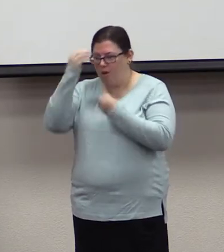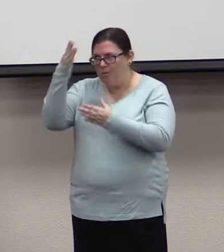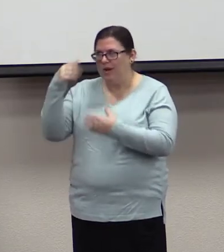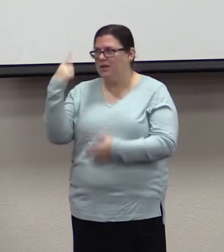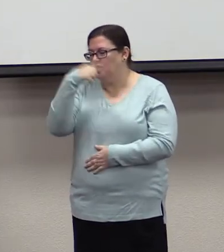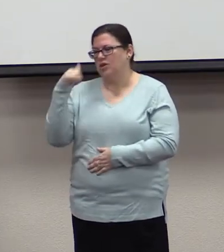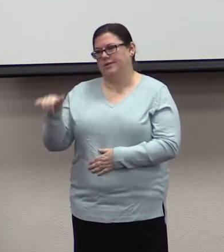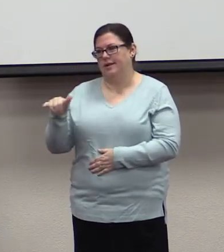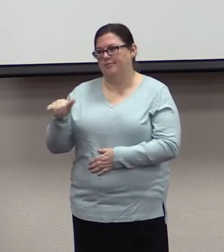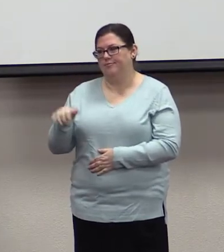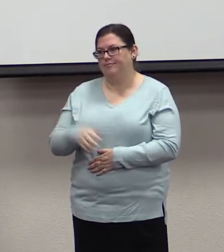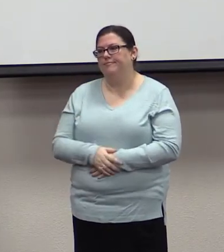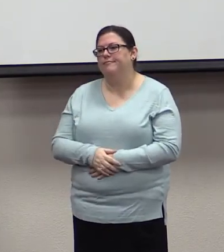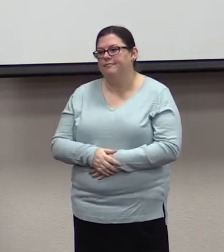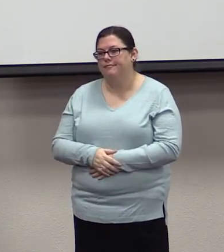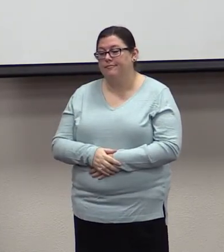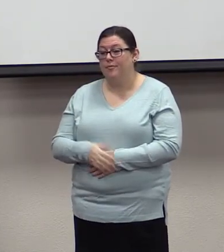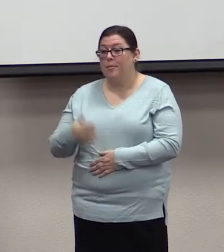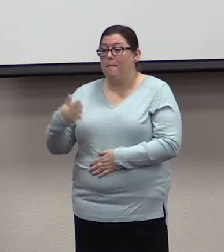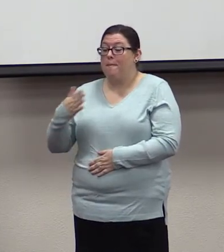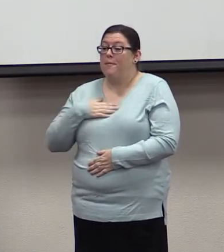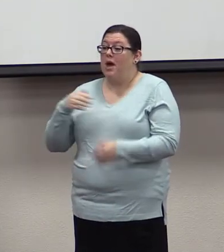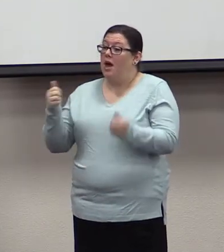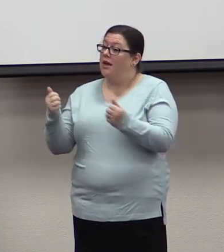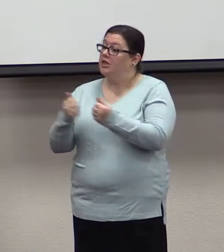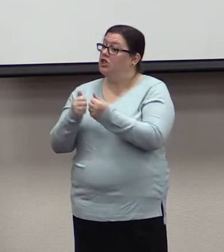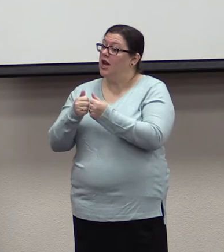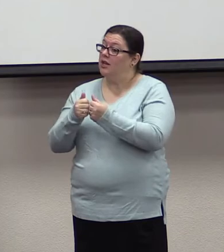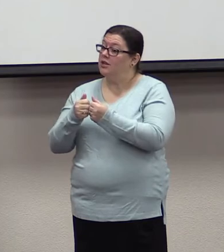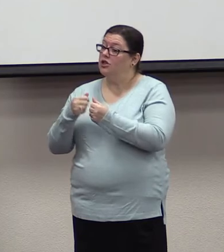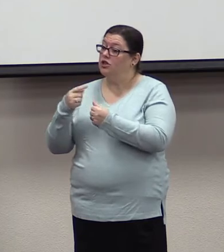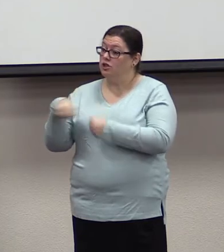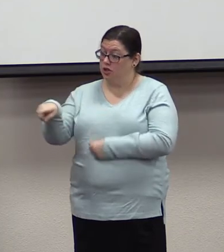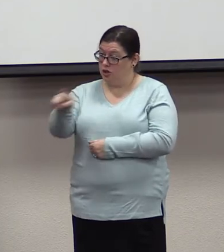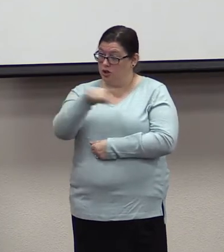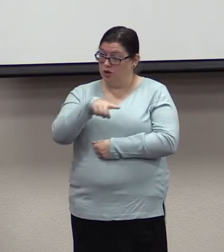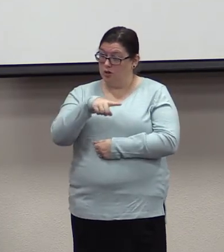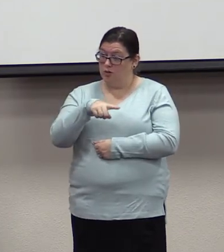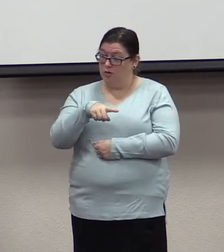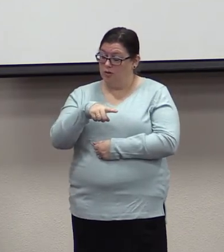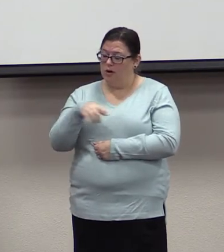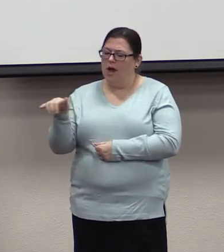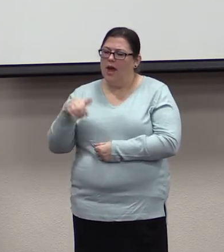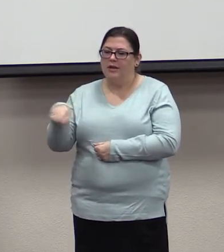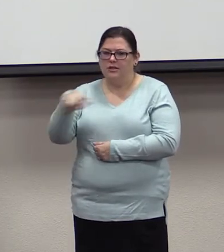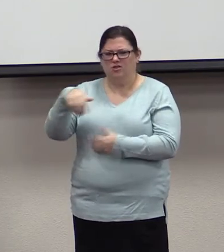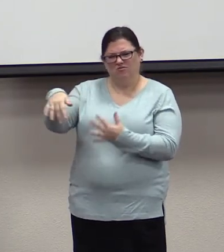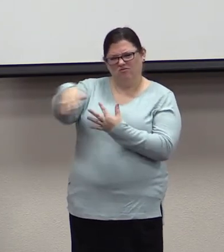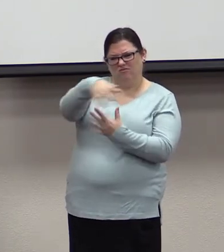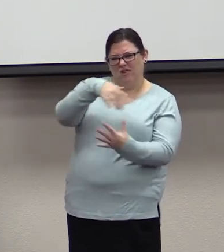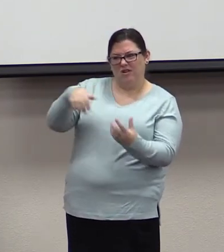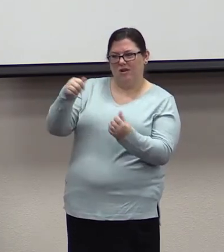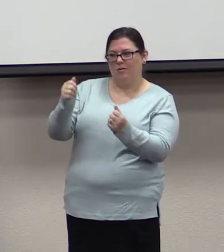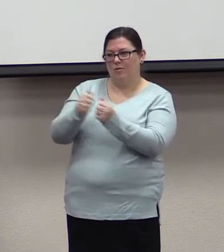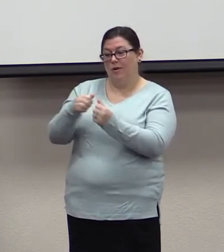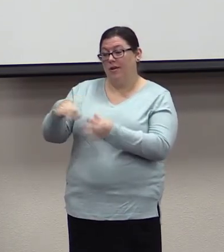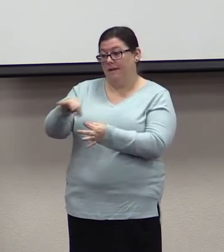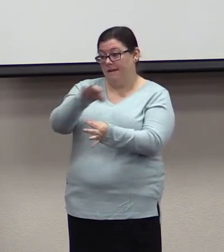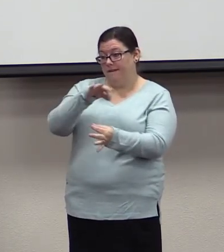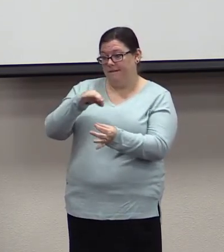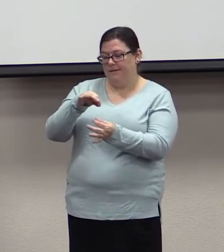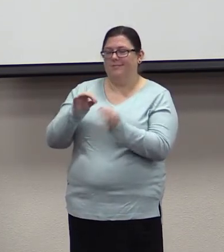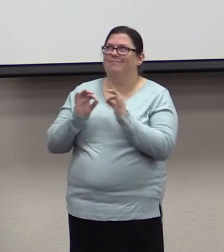challenge to you, as you interact with your family and friends this Thanksgiving as we're about to go and leave and eat some